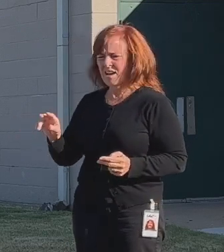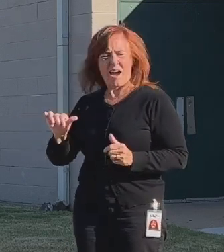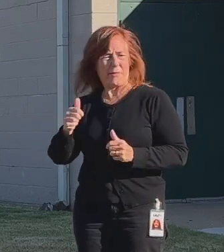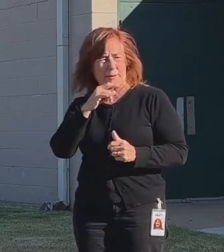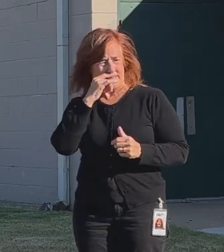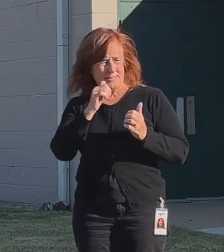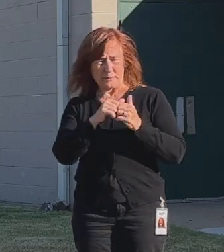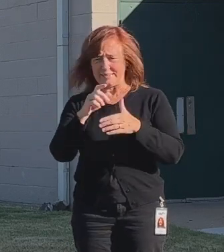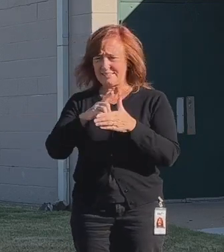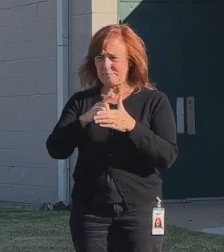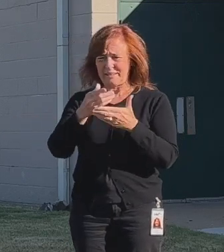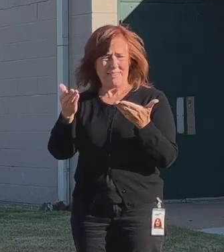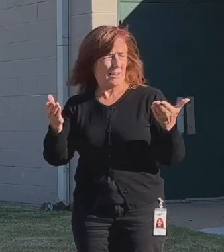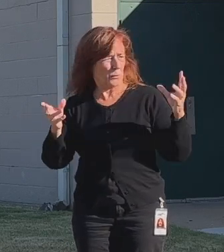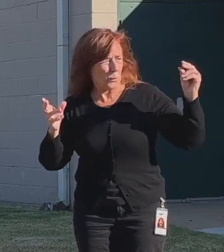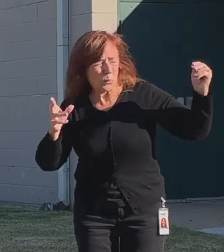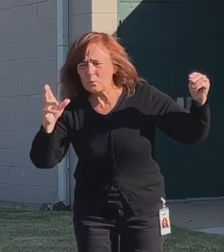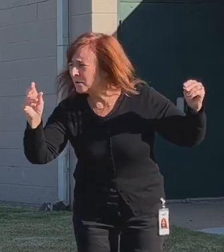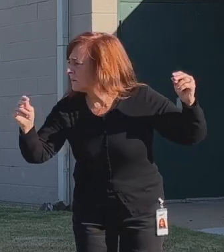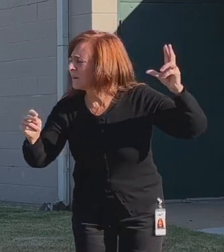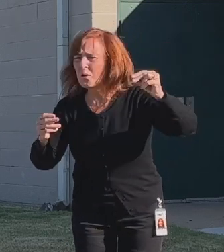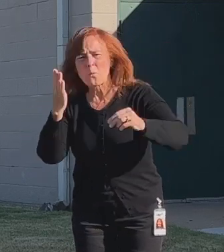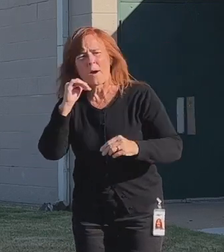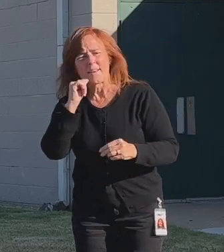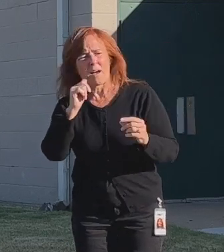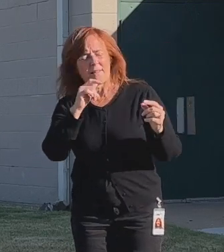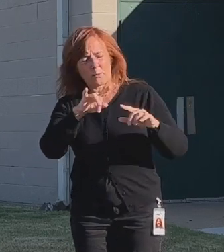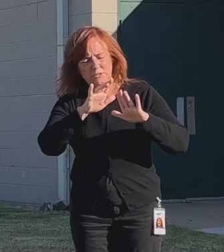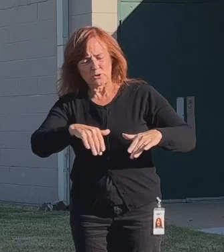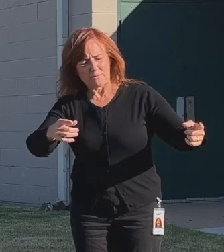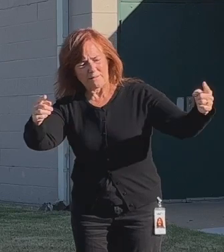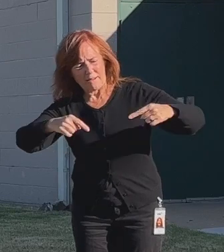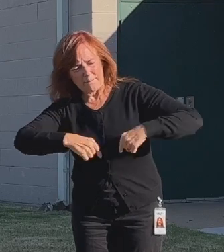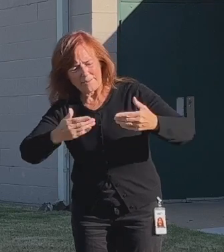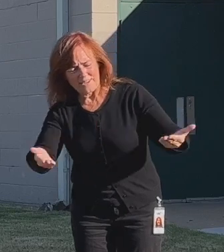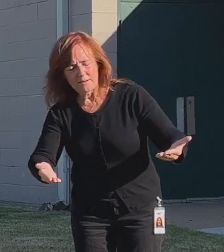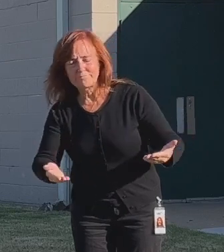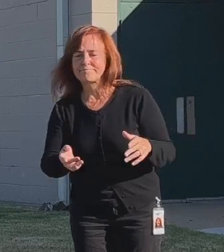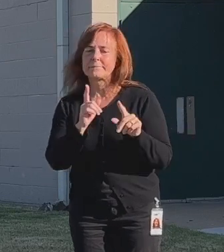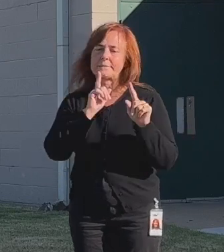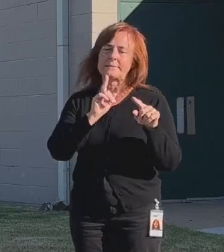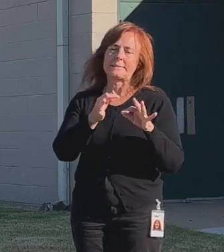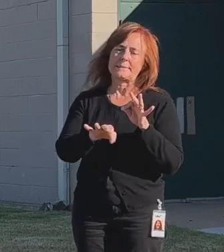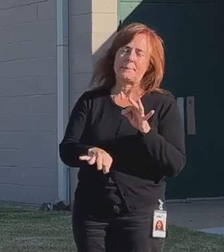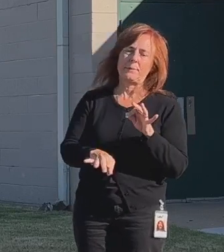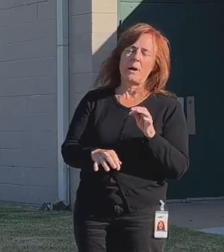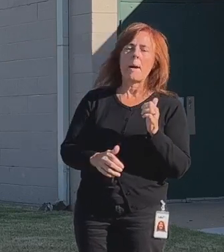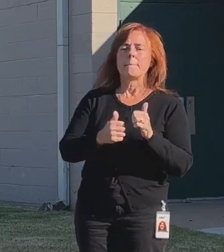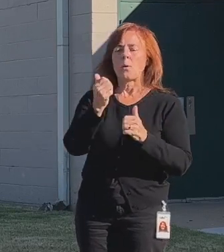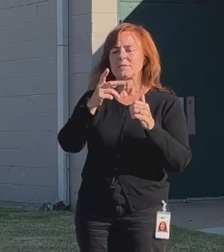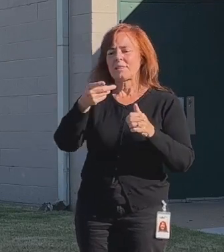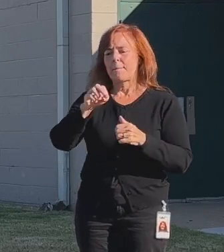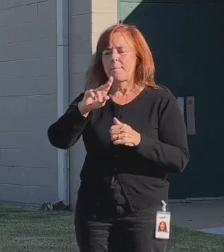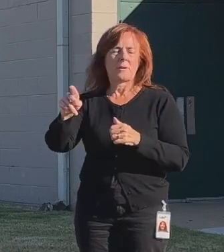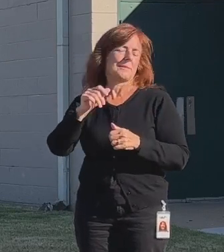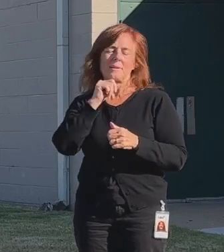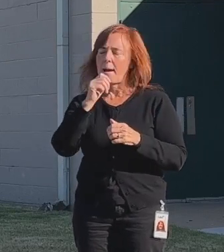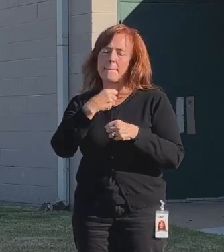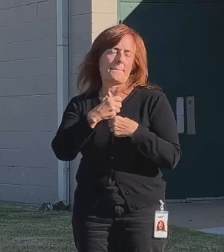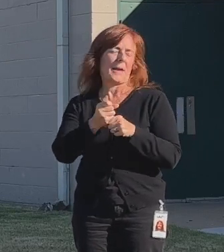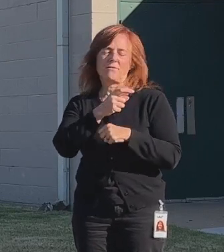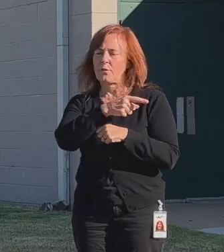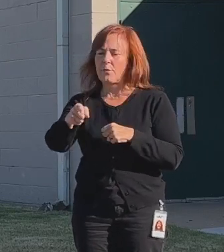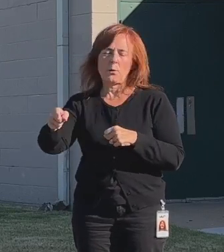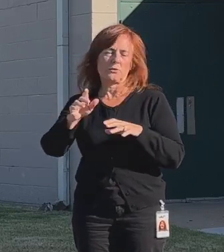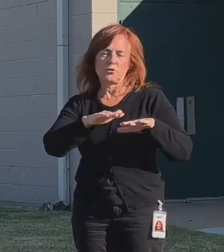disabilities at parks, and I had to ask myself why that is. The answer is simple, and it's because the vast majority of parks are not made for